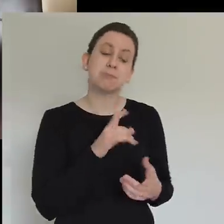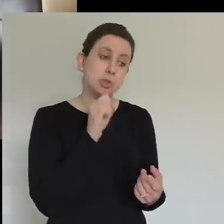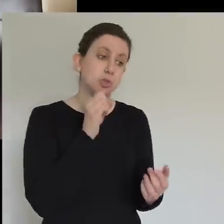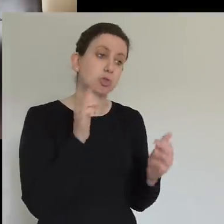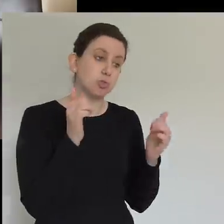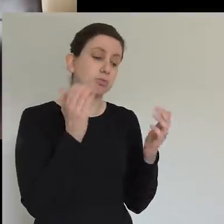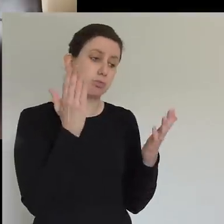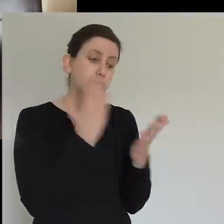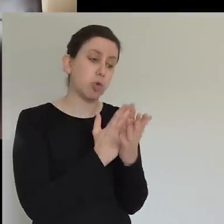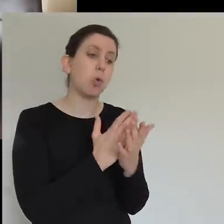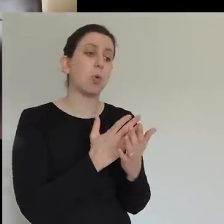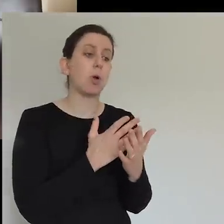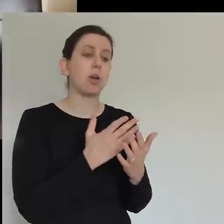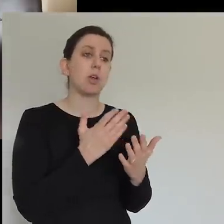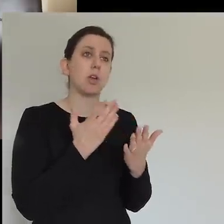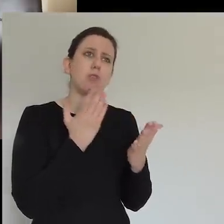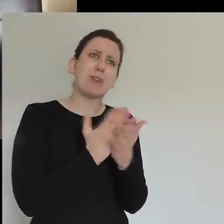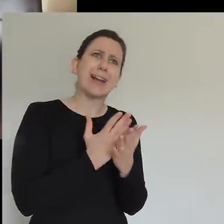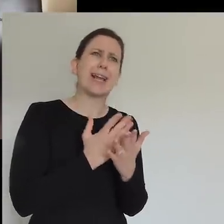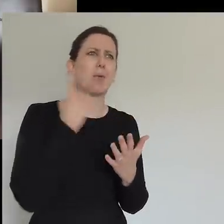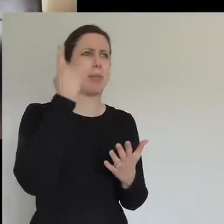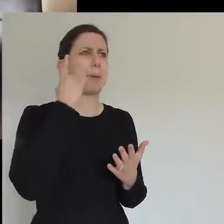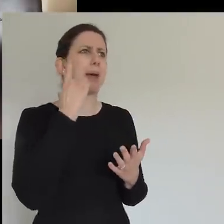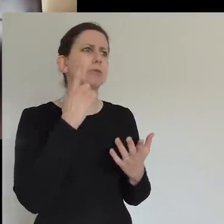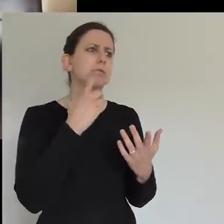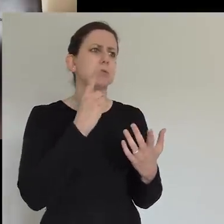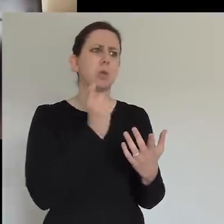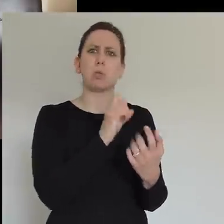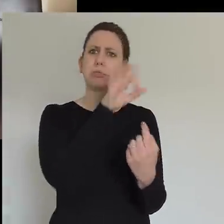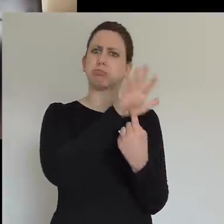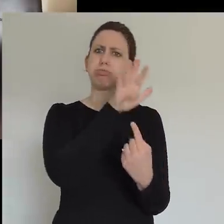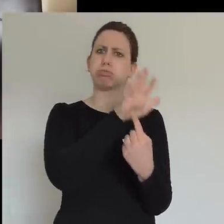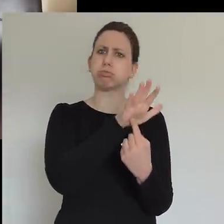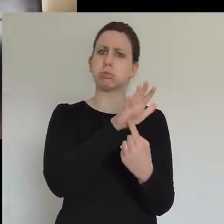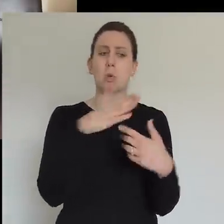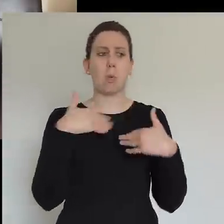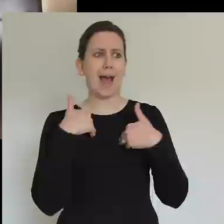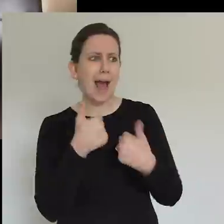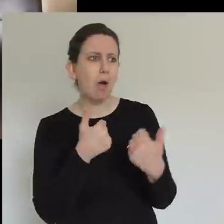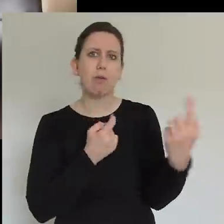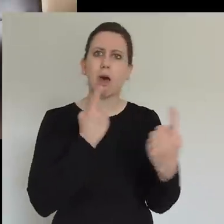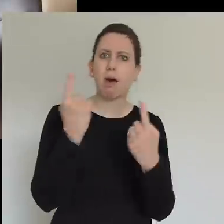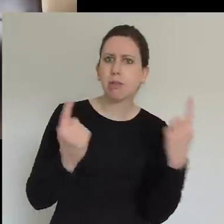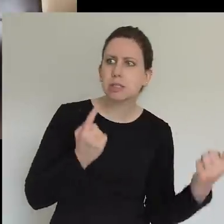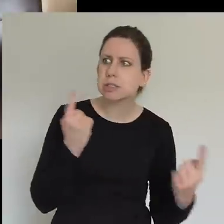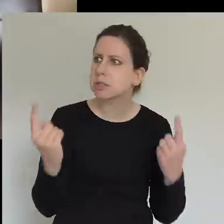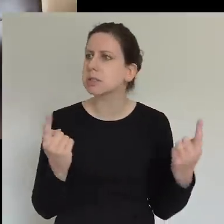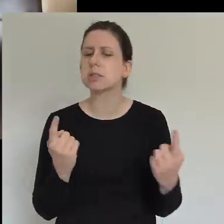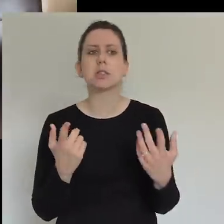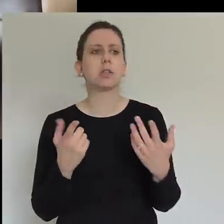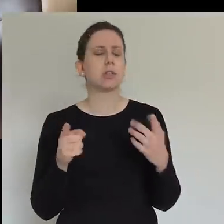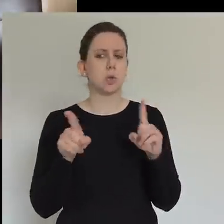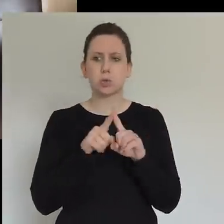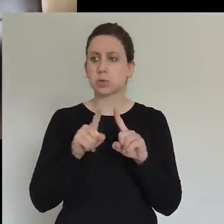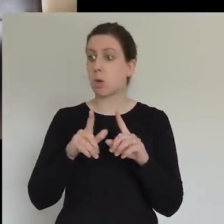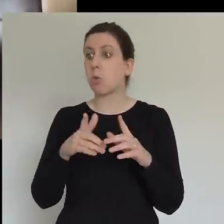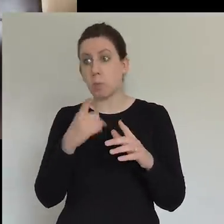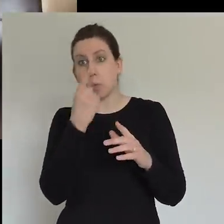health of themselves and others. People are concerned for the wellbeing of those around them. Yeah. It's a great chance to be a better neighbour. Yes. But also, it's a,